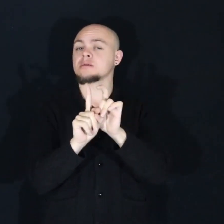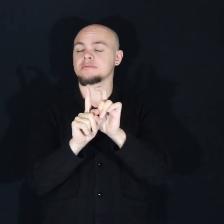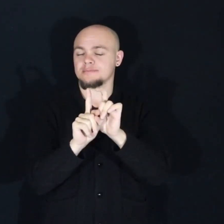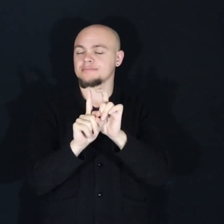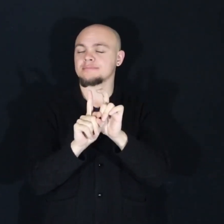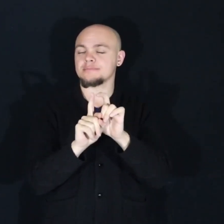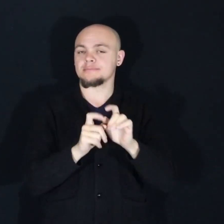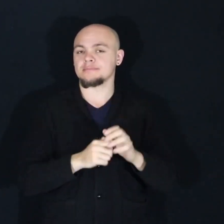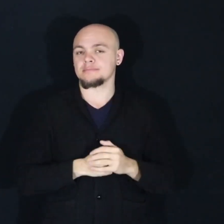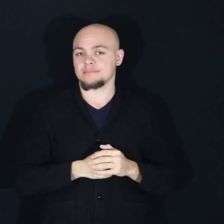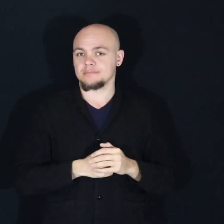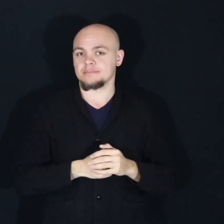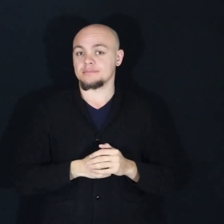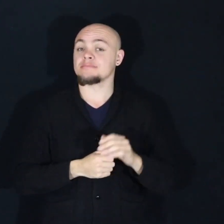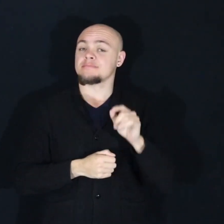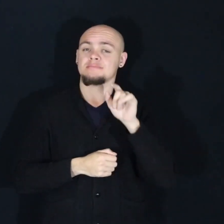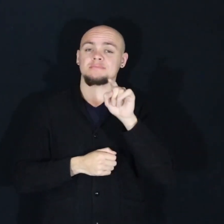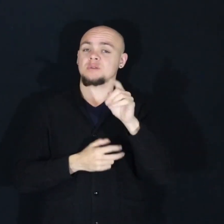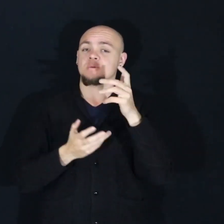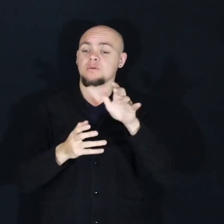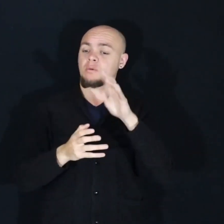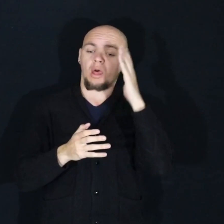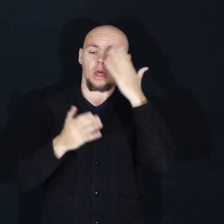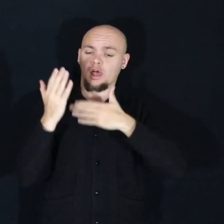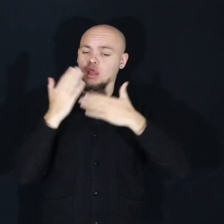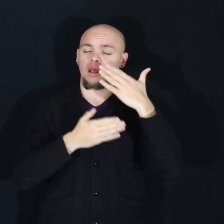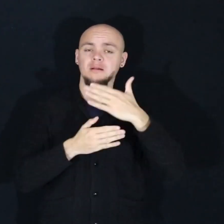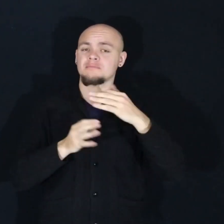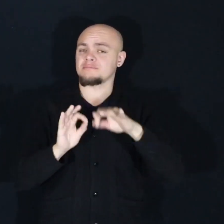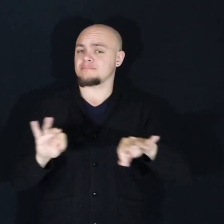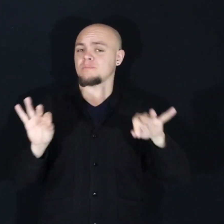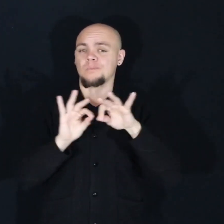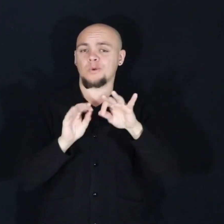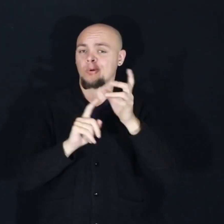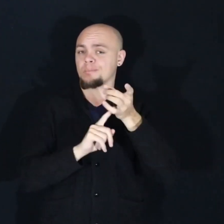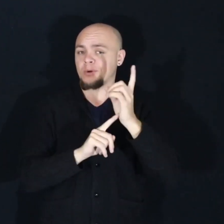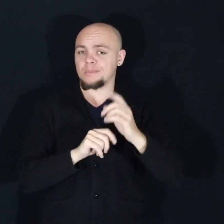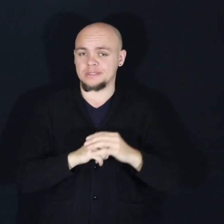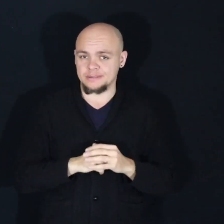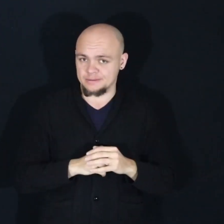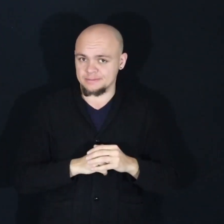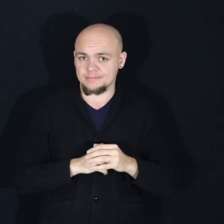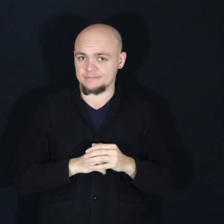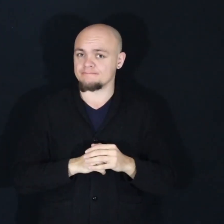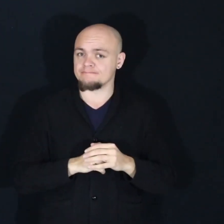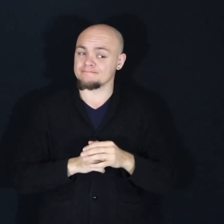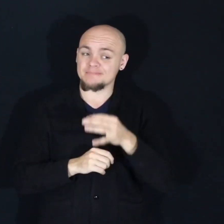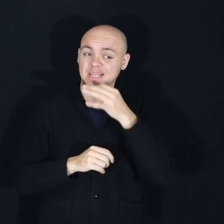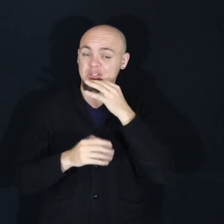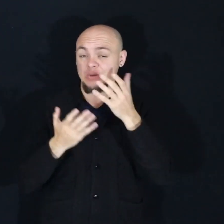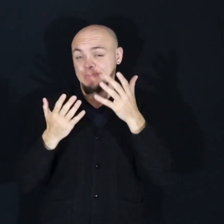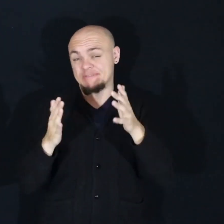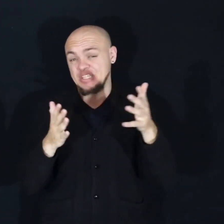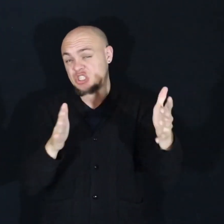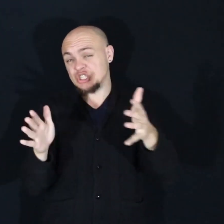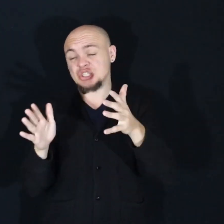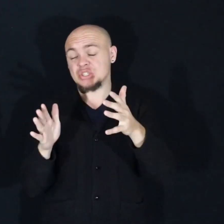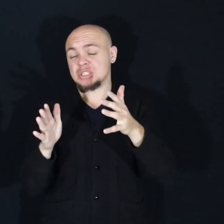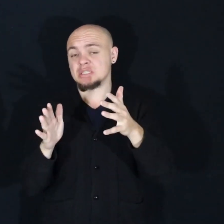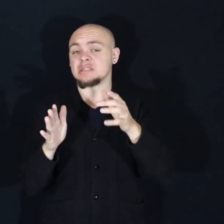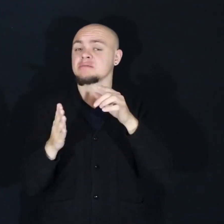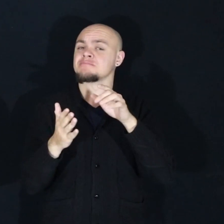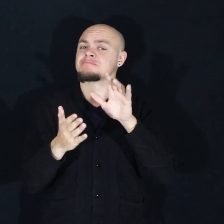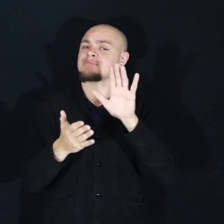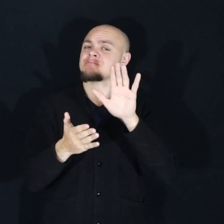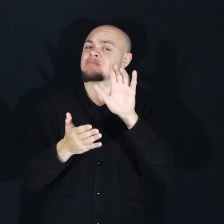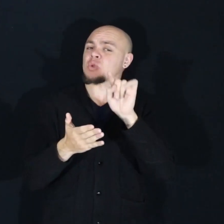because you don't want to miss the important moments in life. They'll be over before you know it. You owe it to